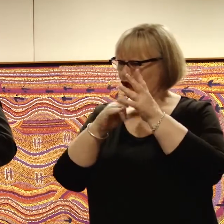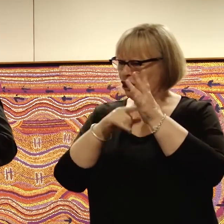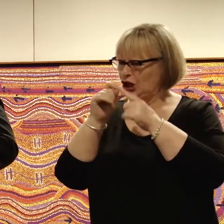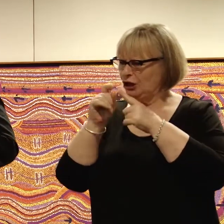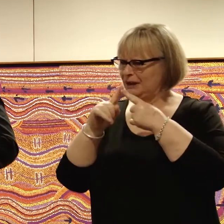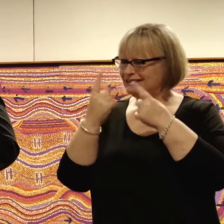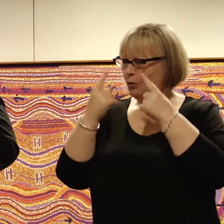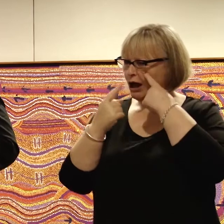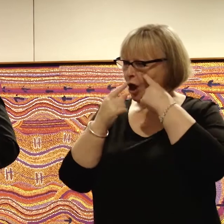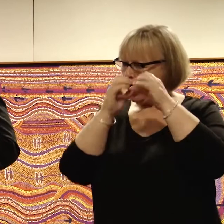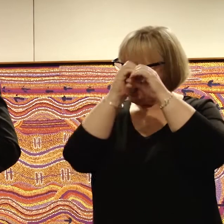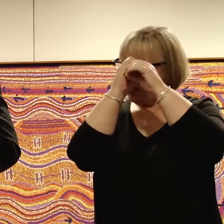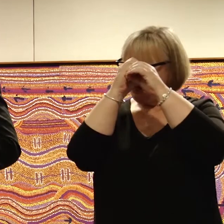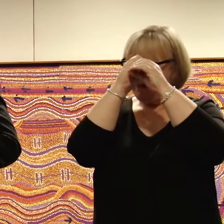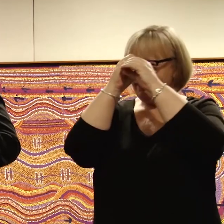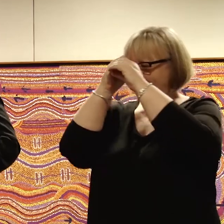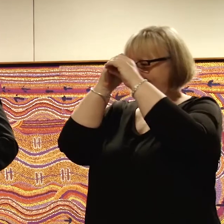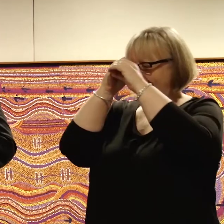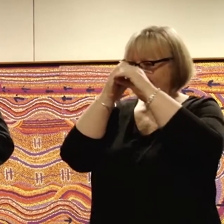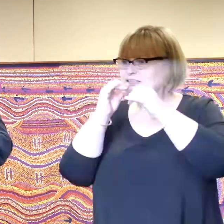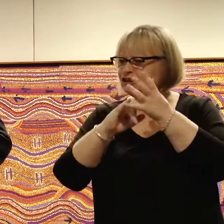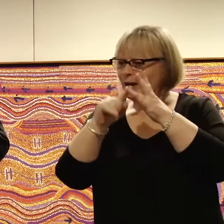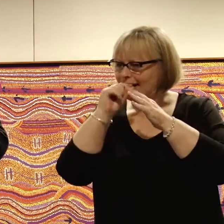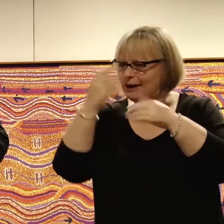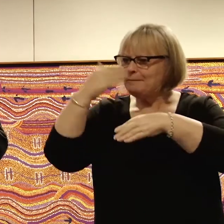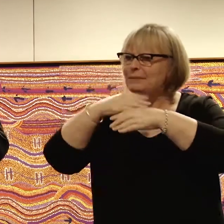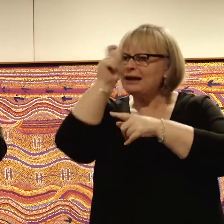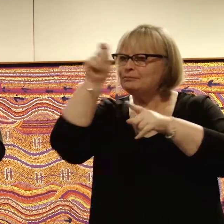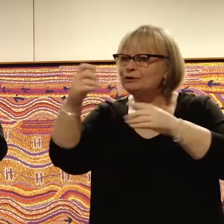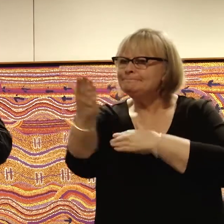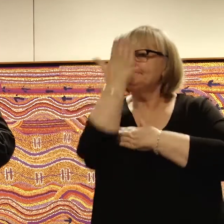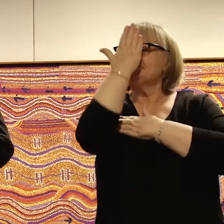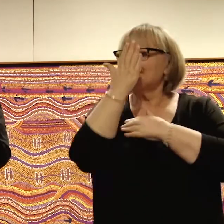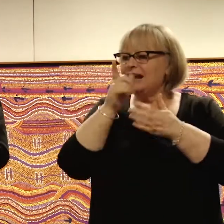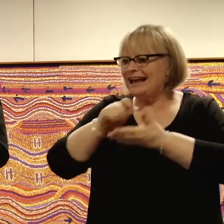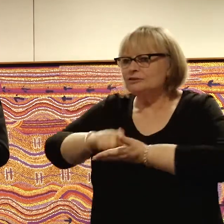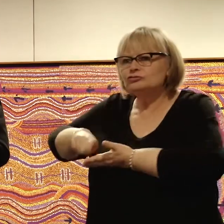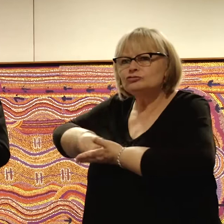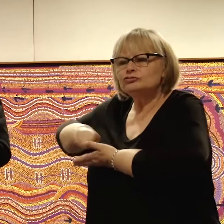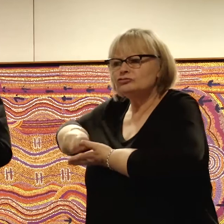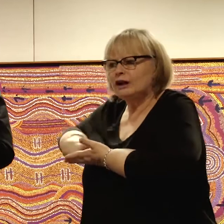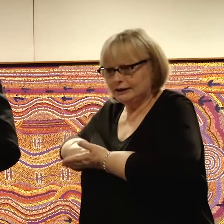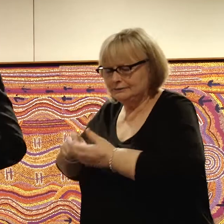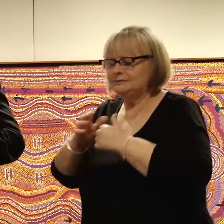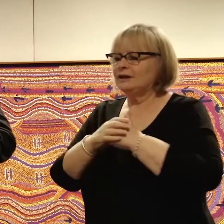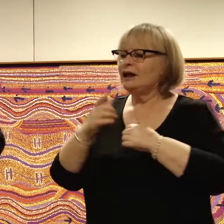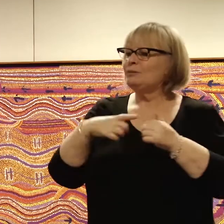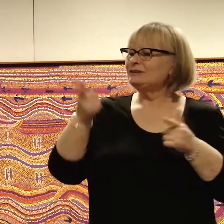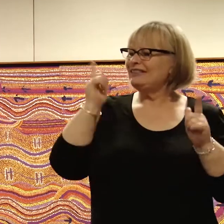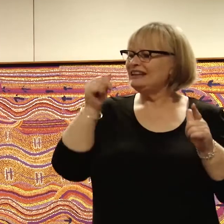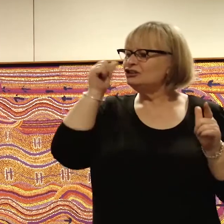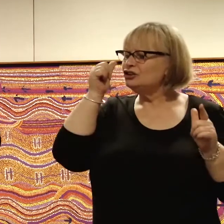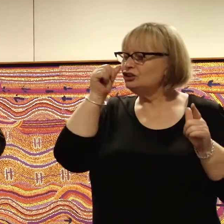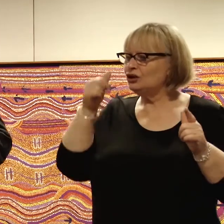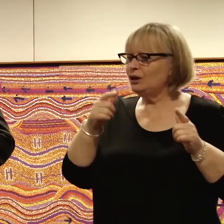miniscope is a one-eyed binocular that allowed me to see the blackboard so I was able to copy down work into my books. Now because the teacher